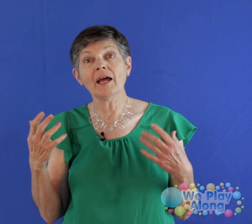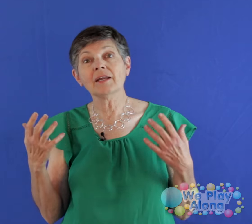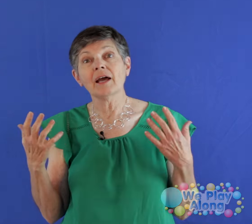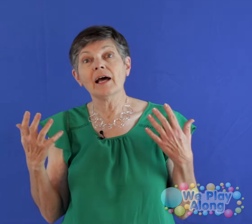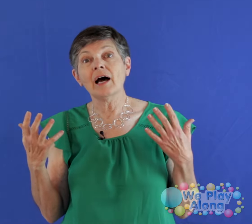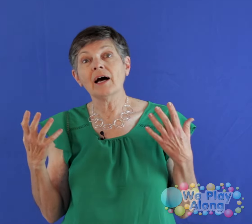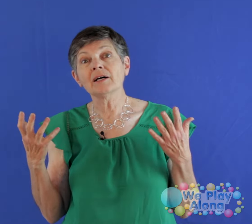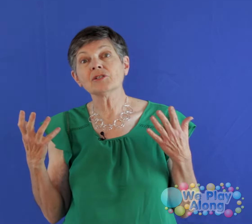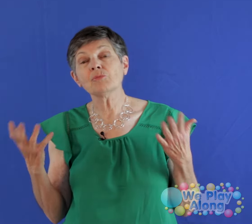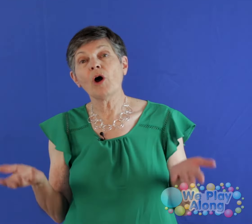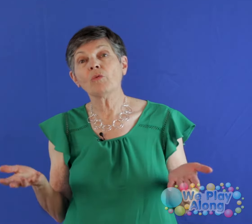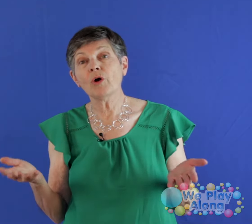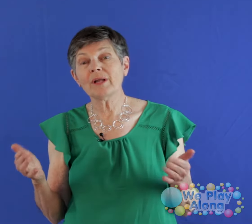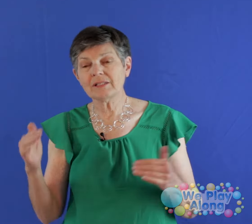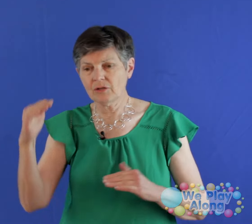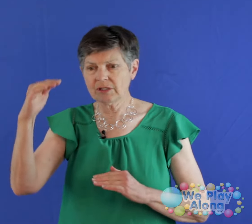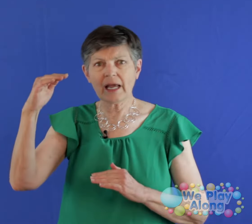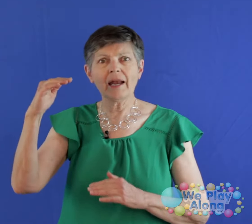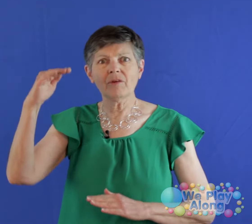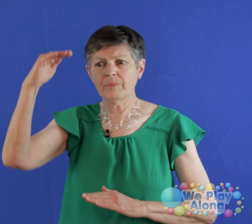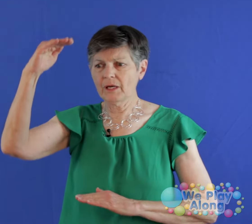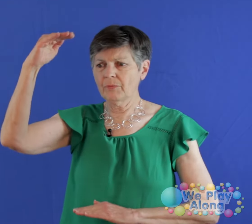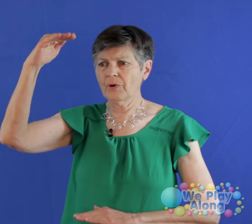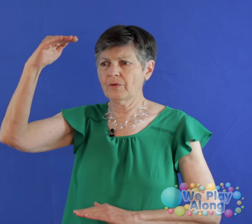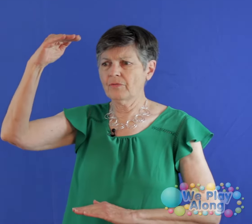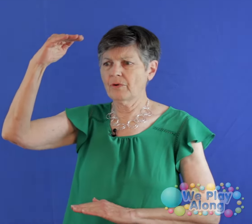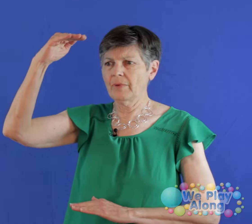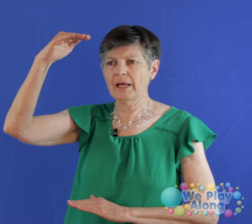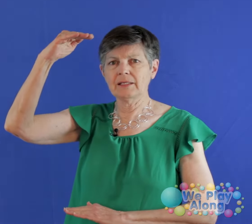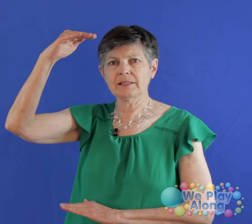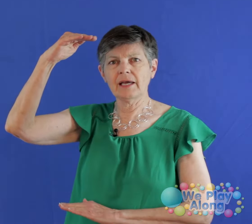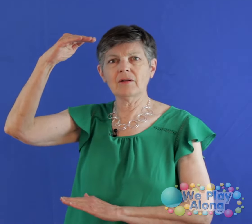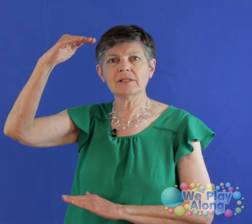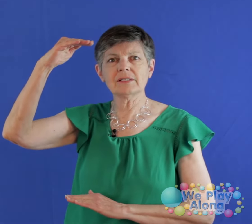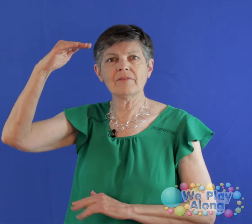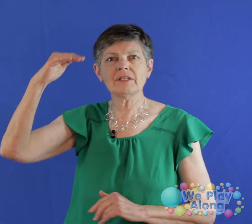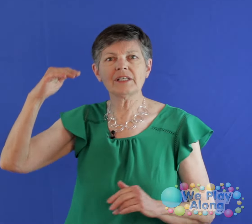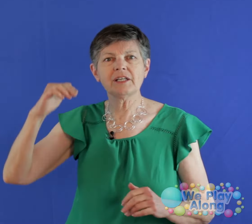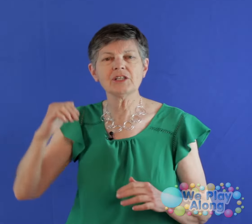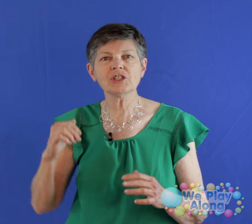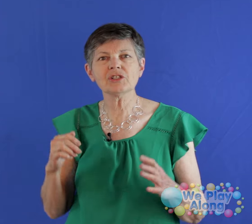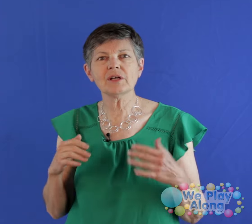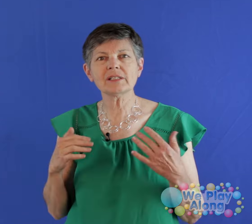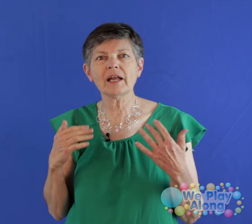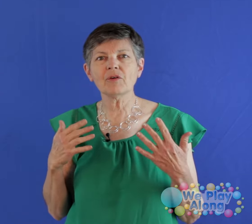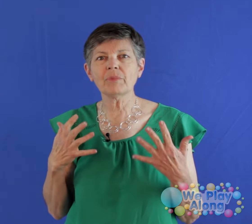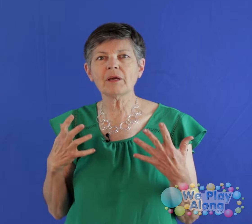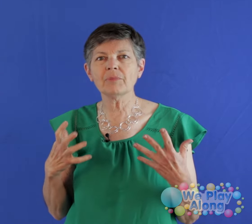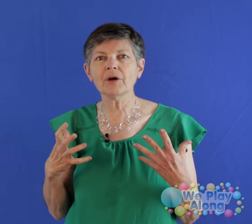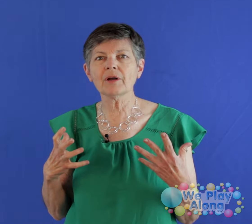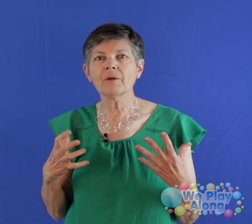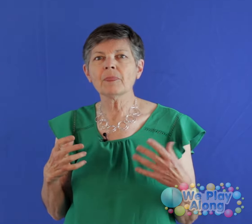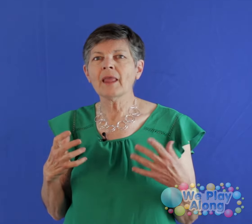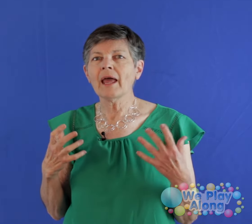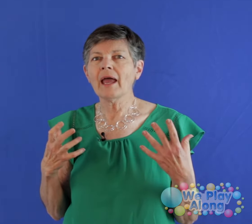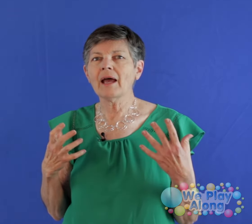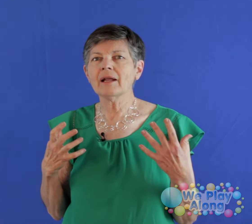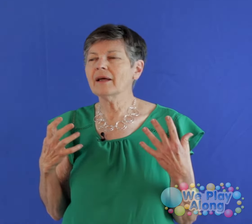small rodents. It's kind of a big bird. From head to tail it's 17 inches so that's kind of a big bird. And